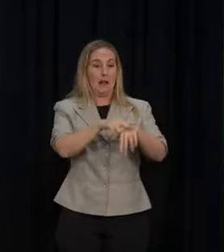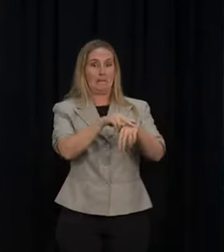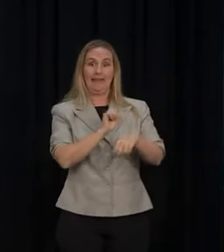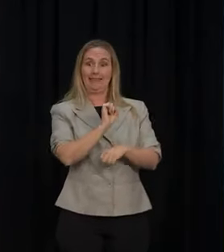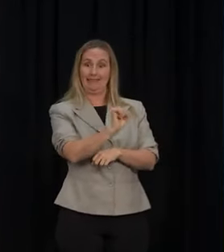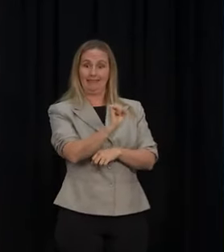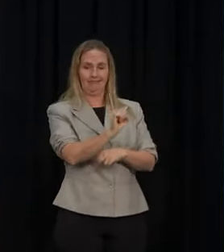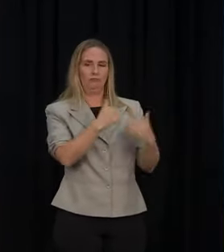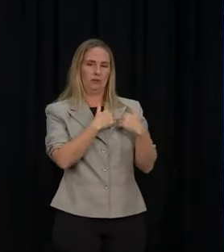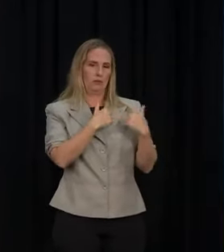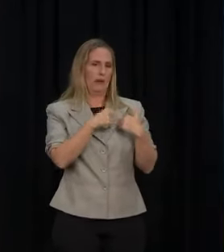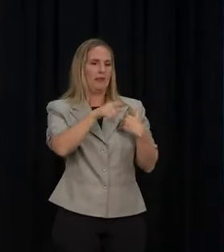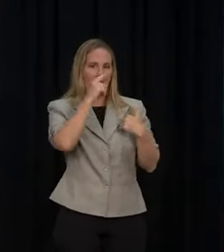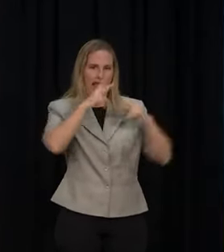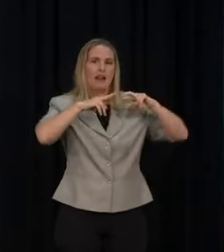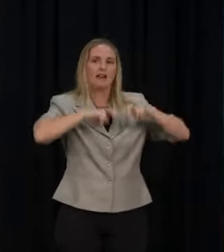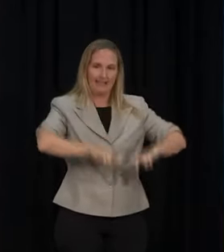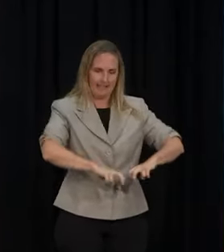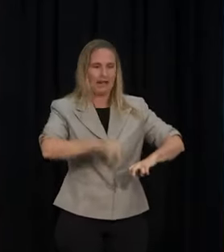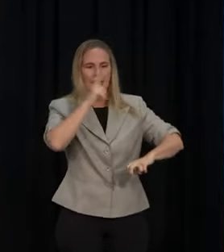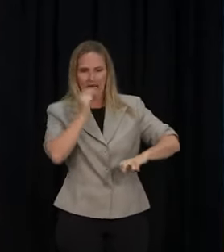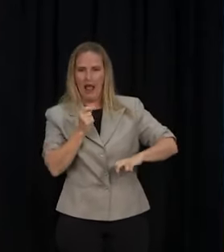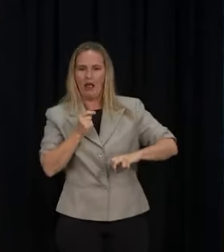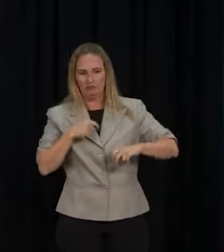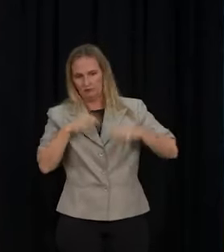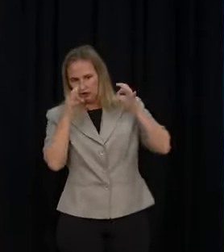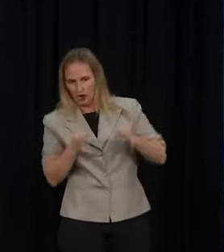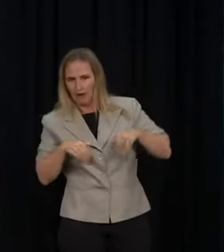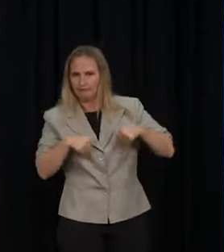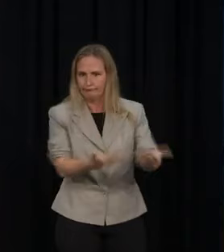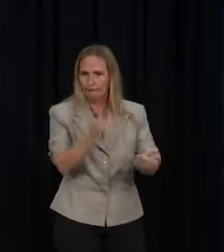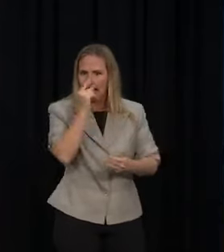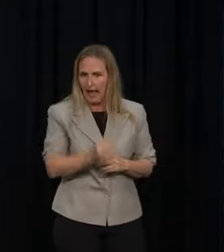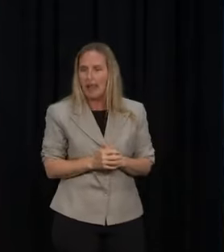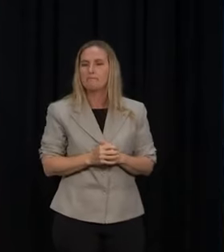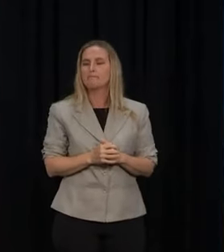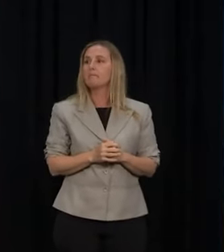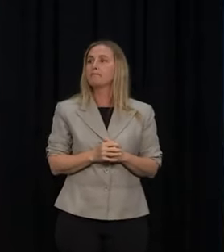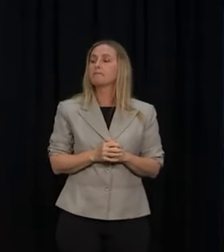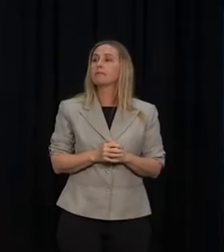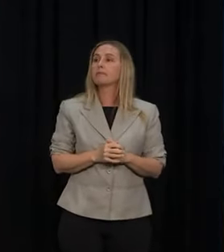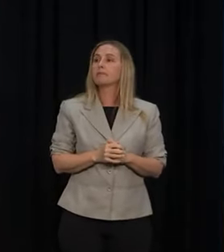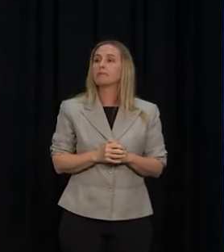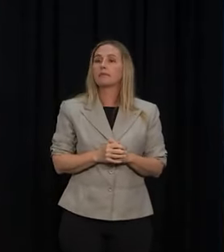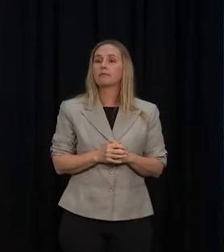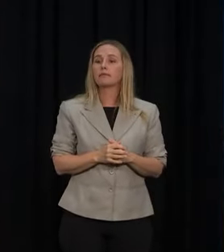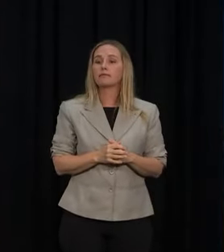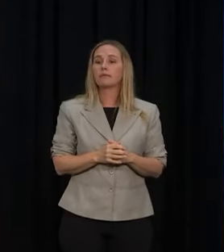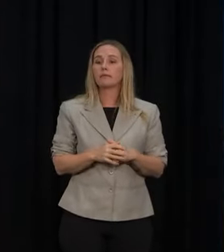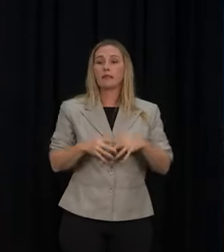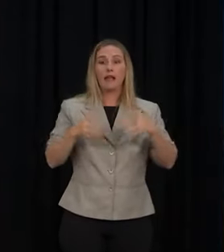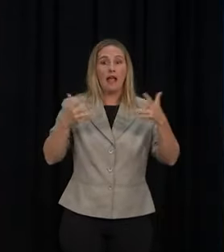ability to investigate and then enforce. What we've seen at this stage has been more